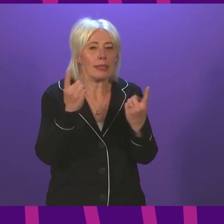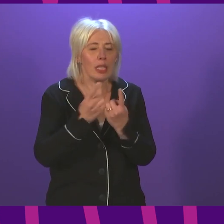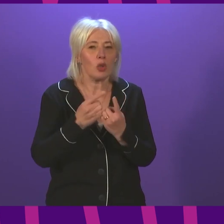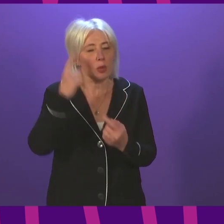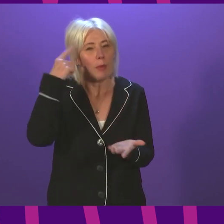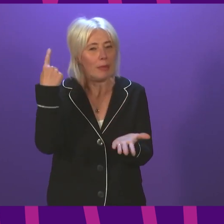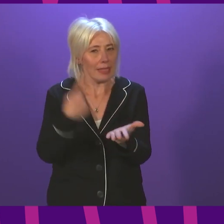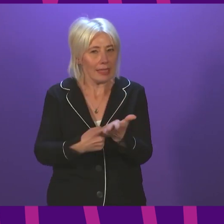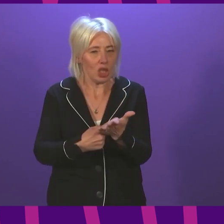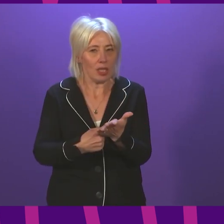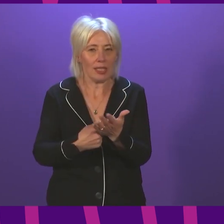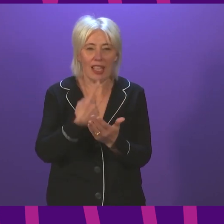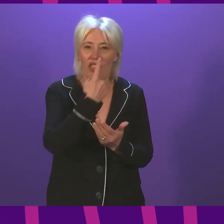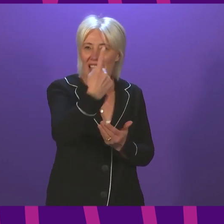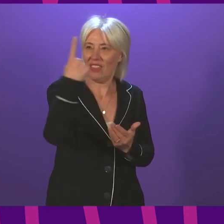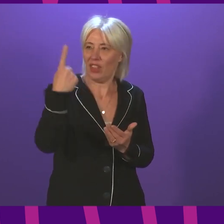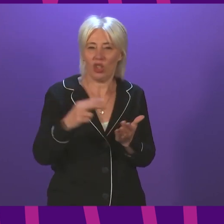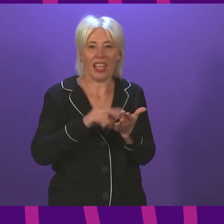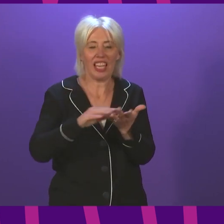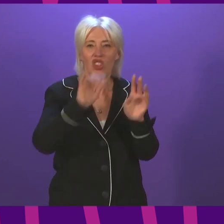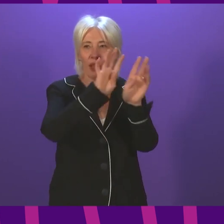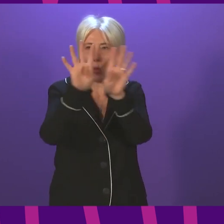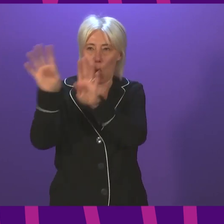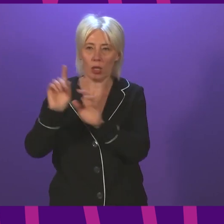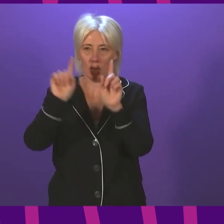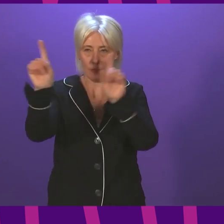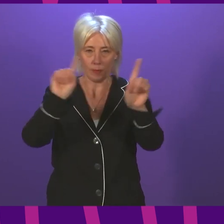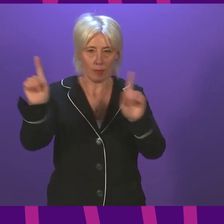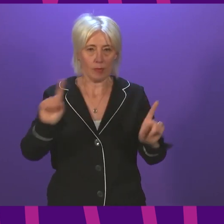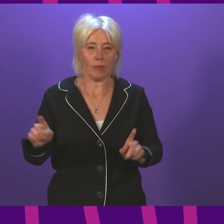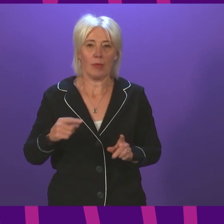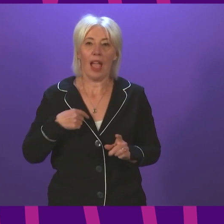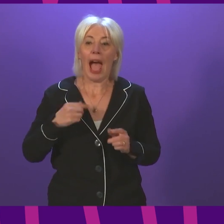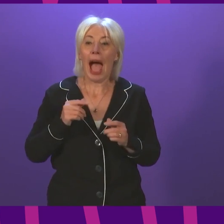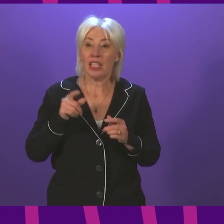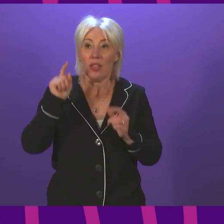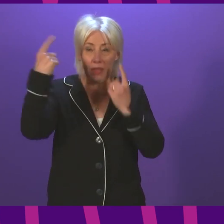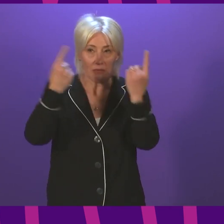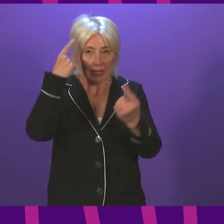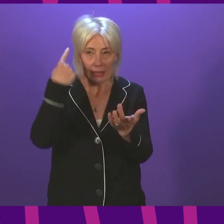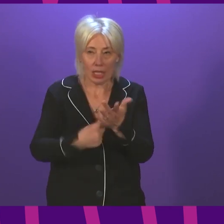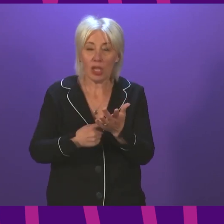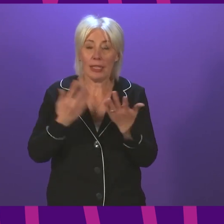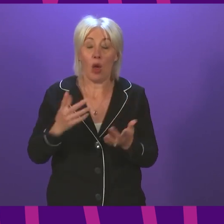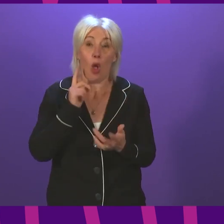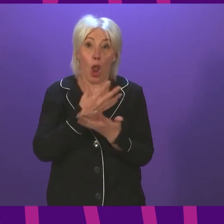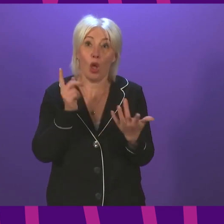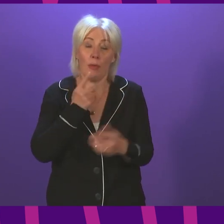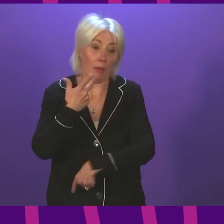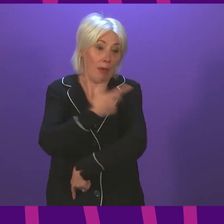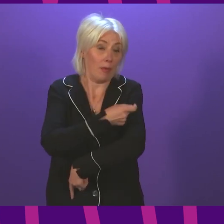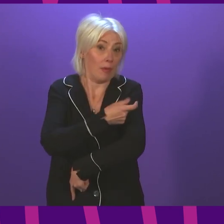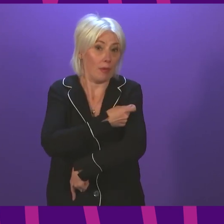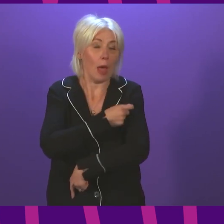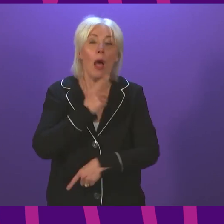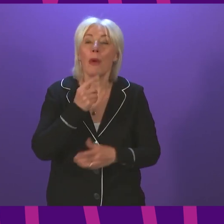decisions that individual health boards are taking about the best way to deliver vaccinations as we get to the very high uptake levels that we're seeing now are not driven